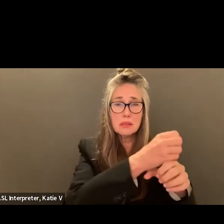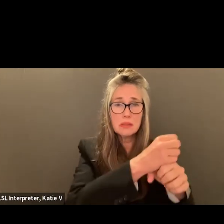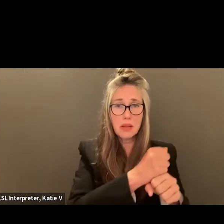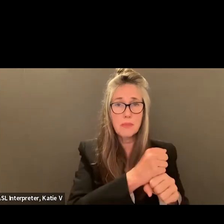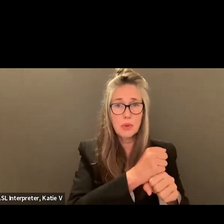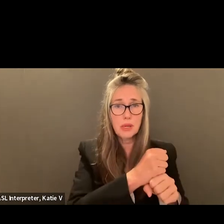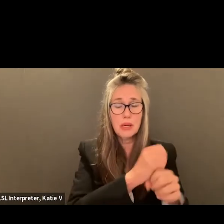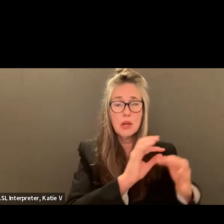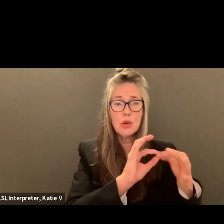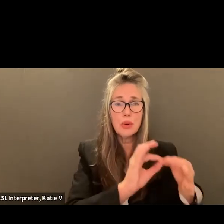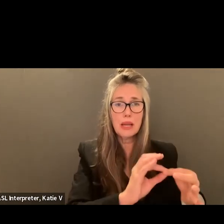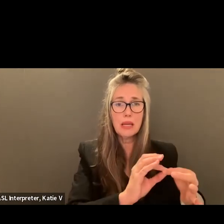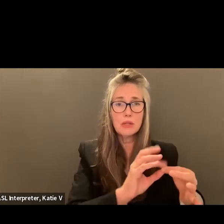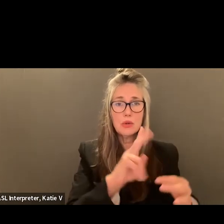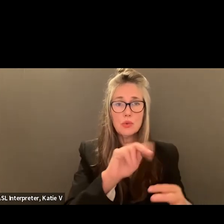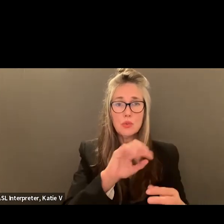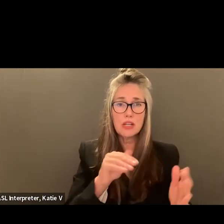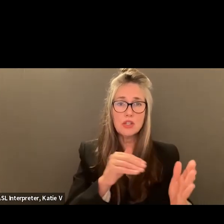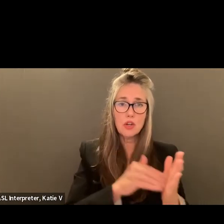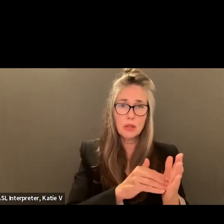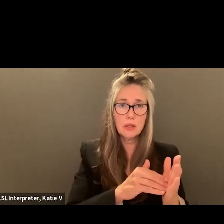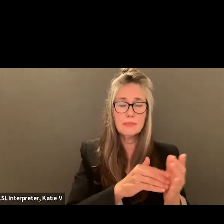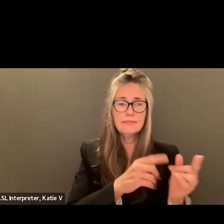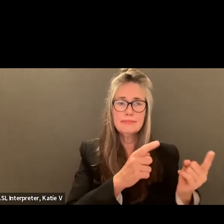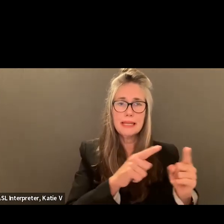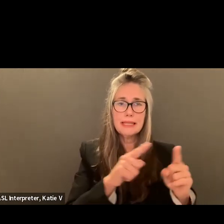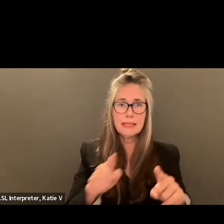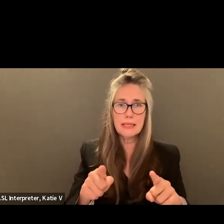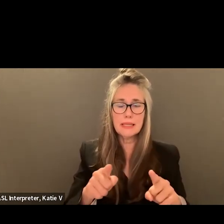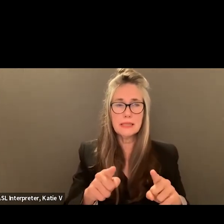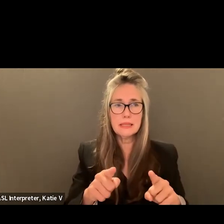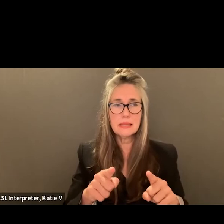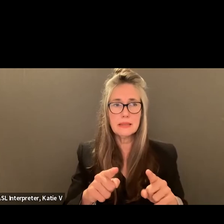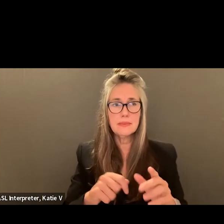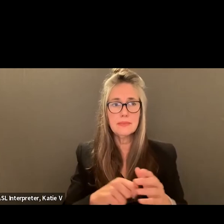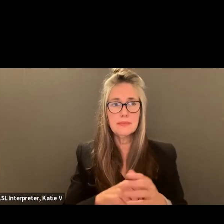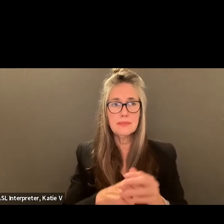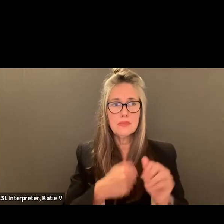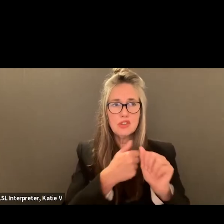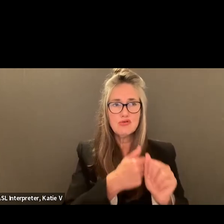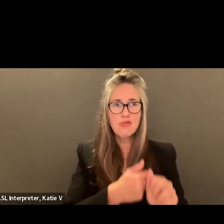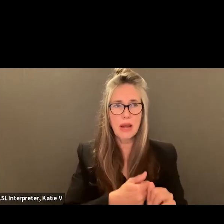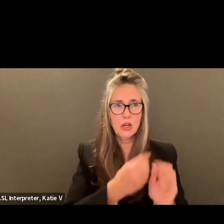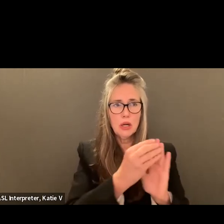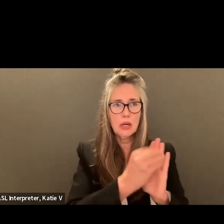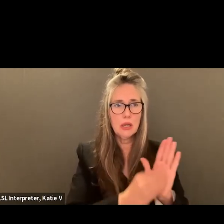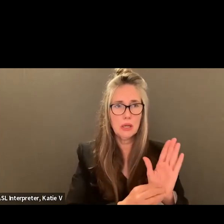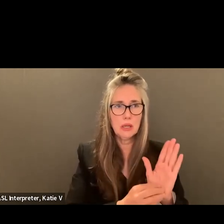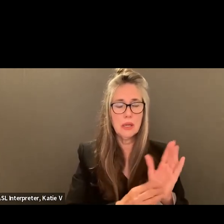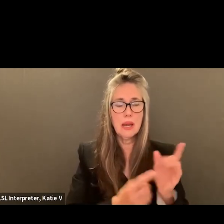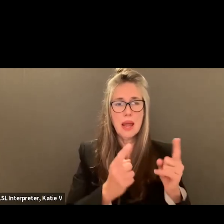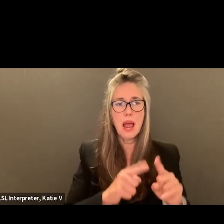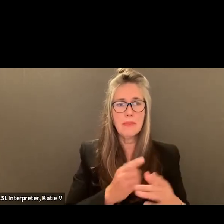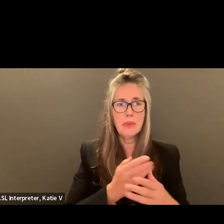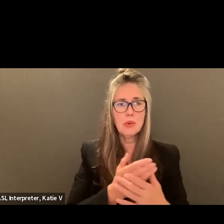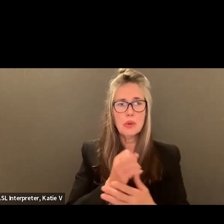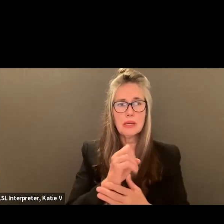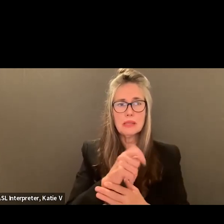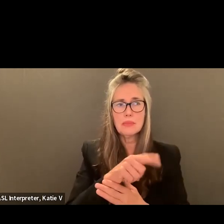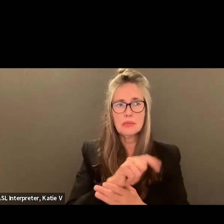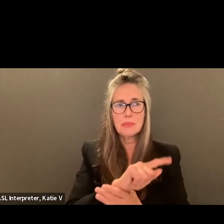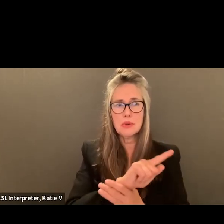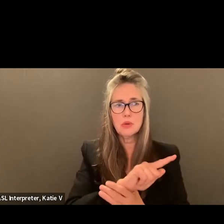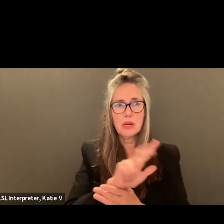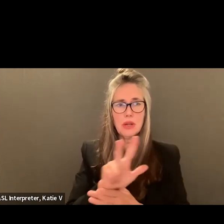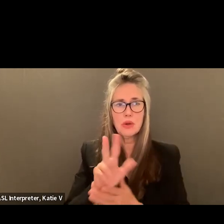on the racial incidents tracker. Next slide. And these incidents were tracked between September 23rd